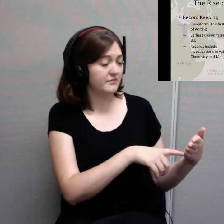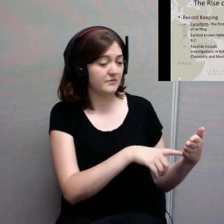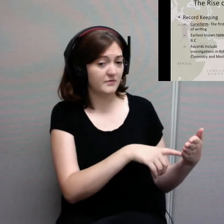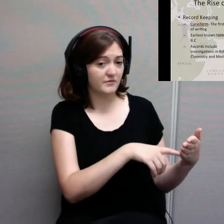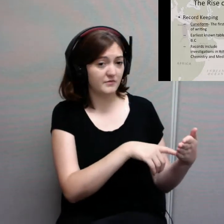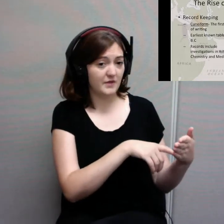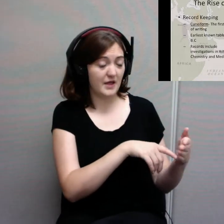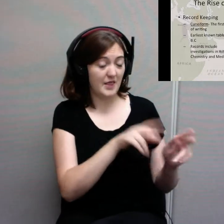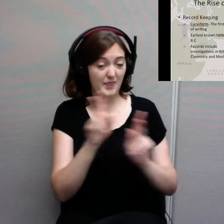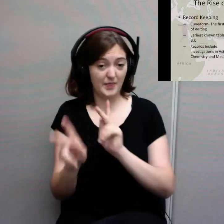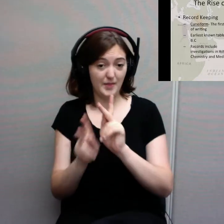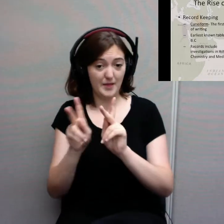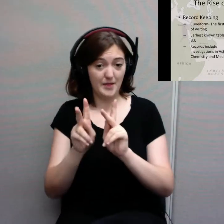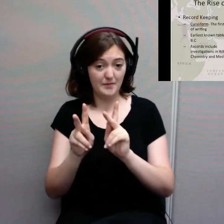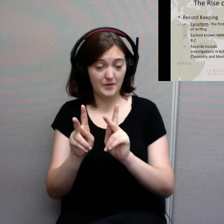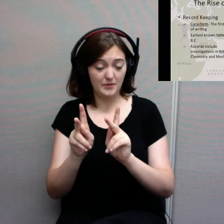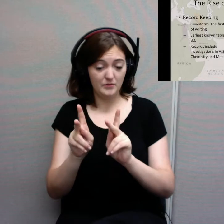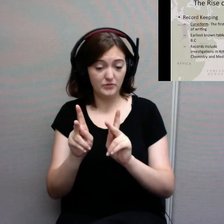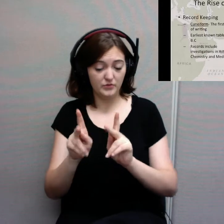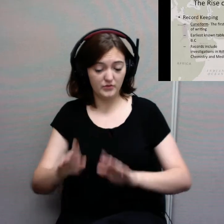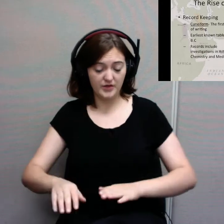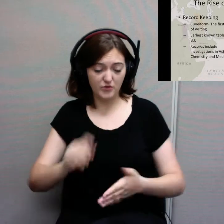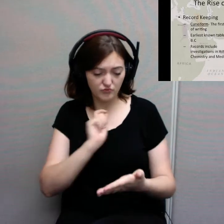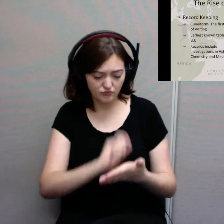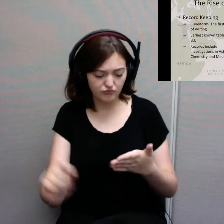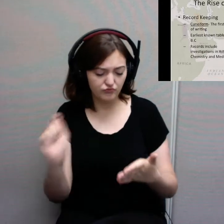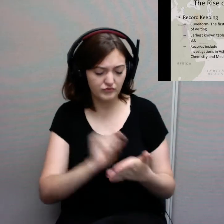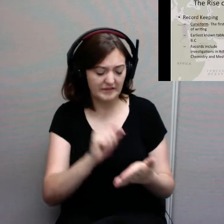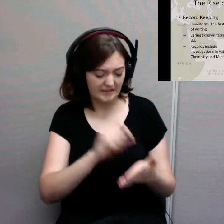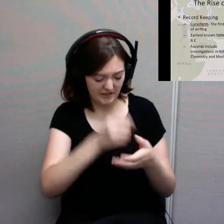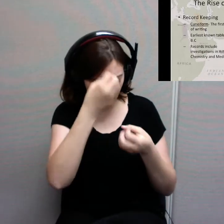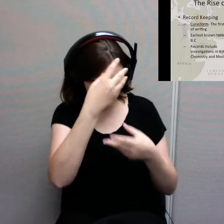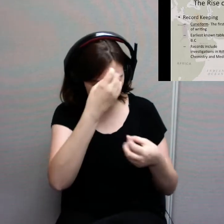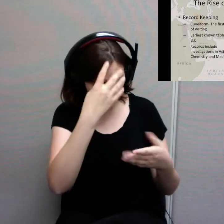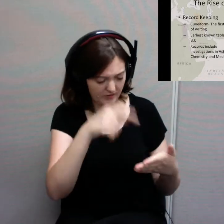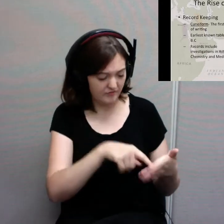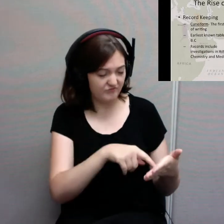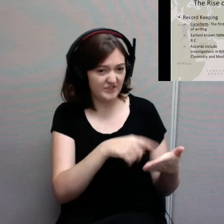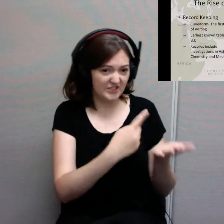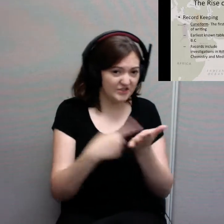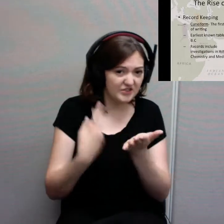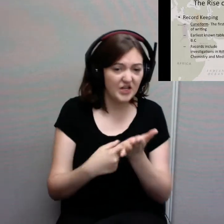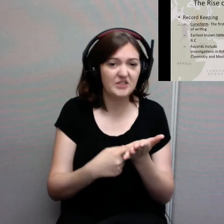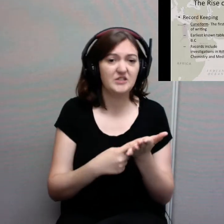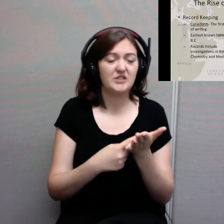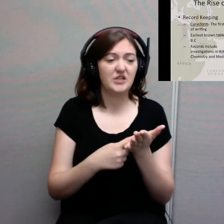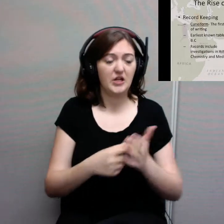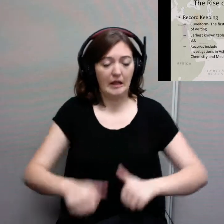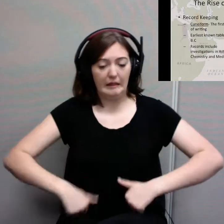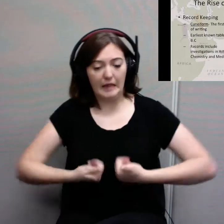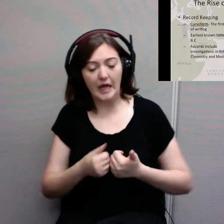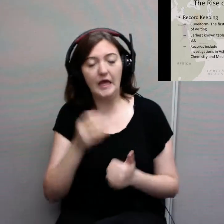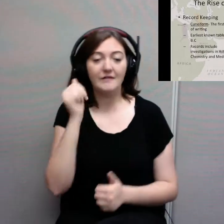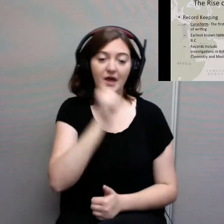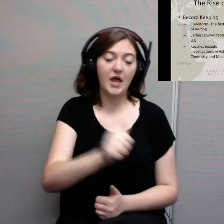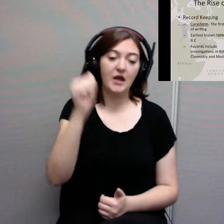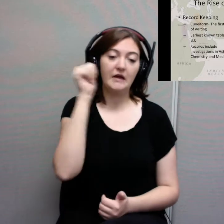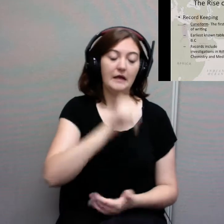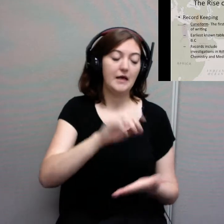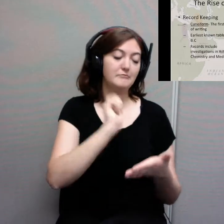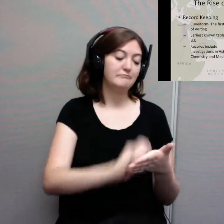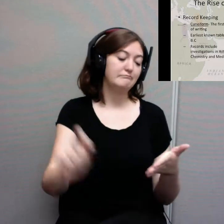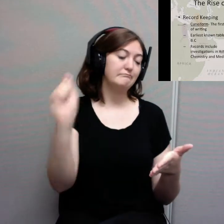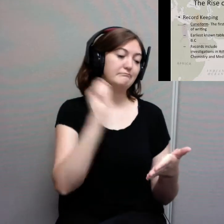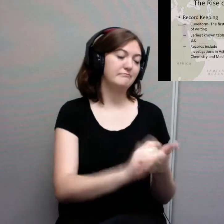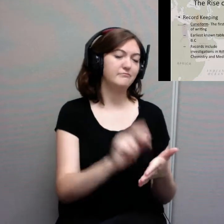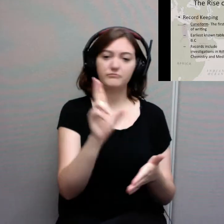information weren't just talking about life and writing journals and daily lives. They were talking about astronomy, looking at the stars. They were